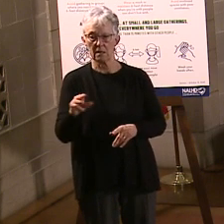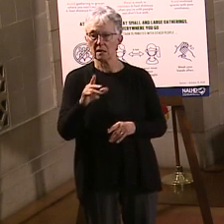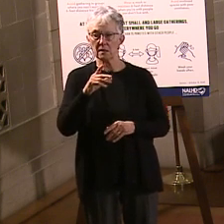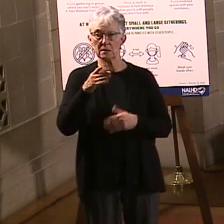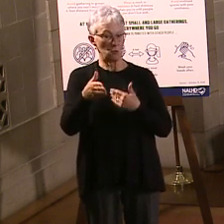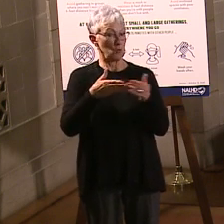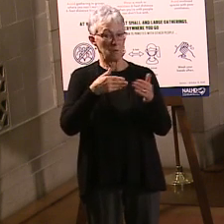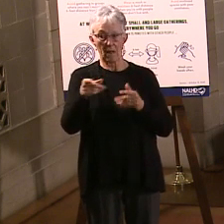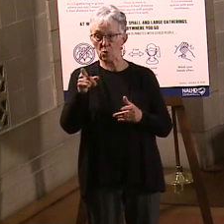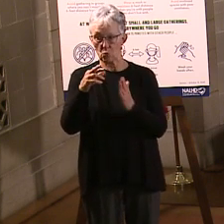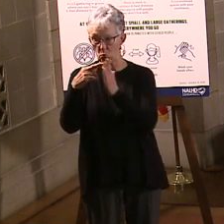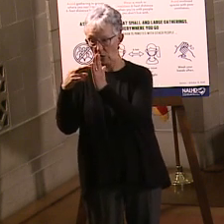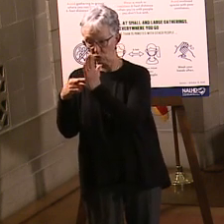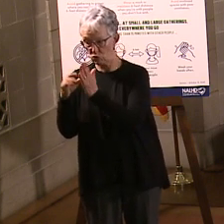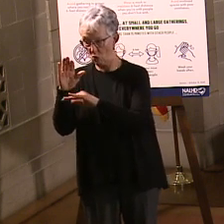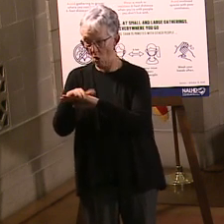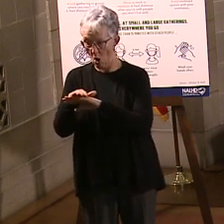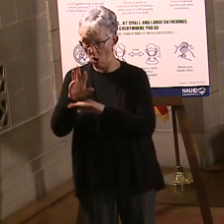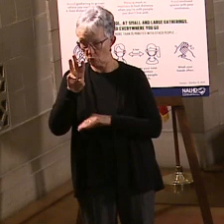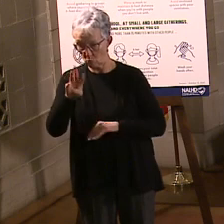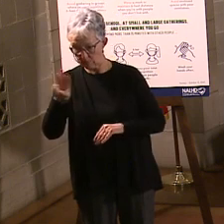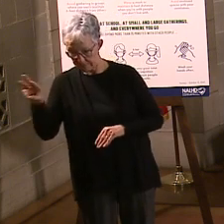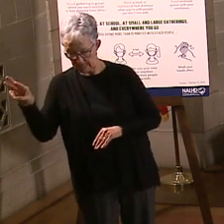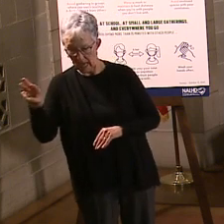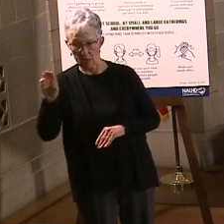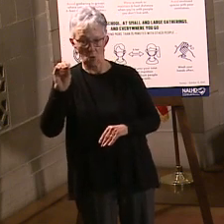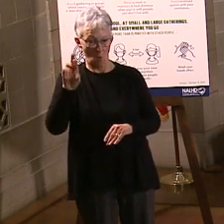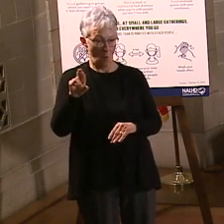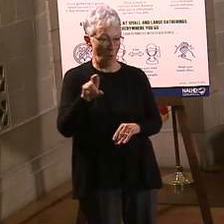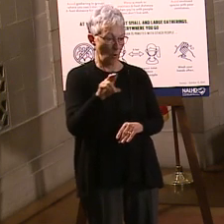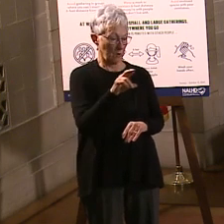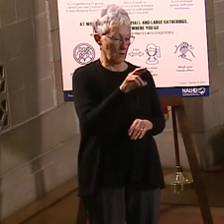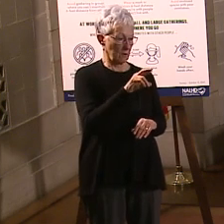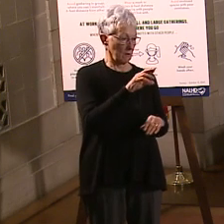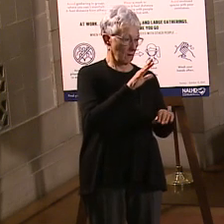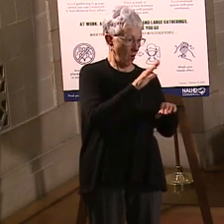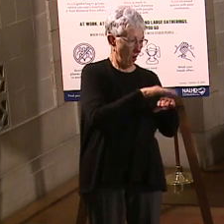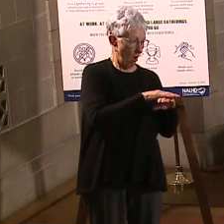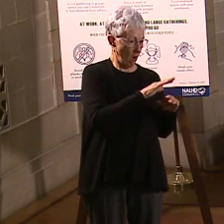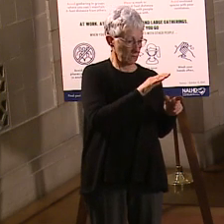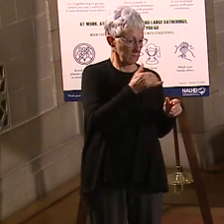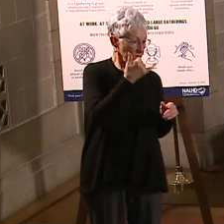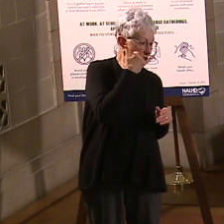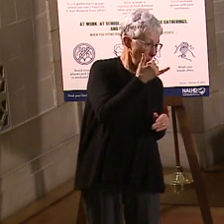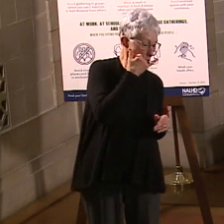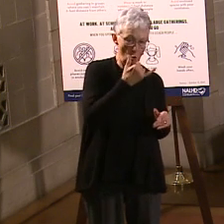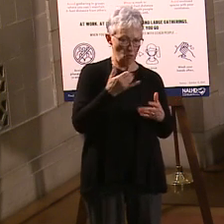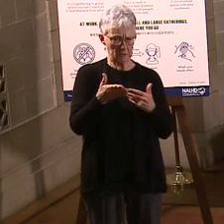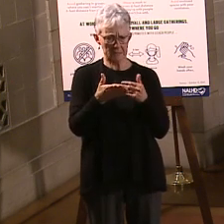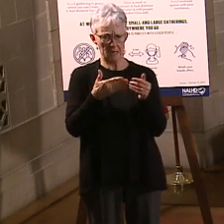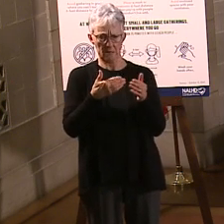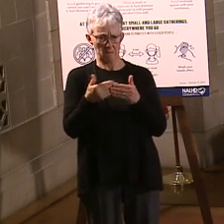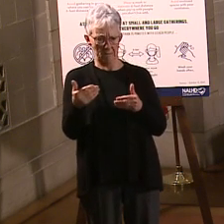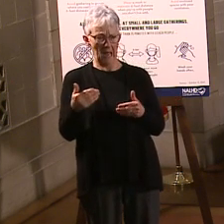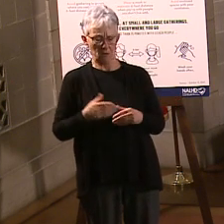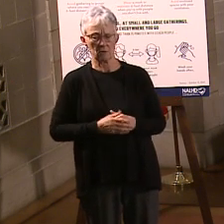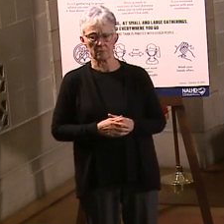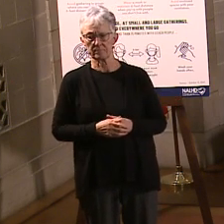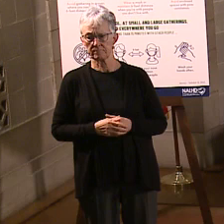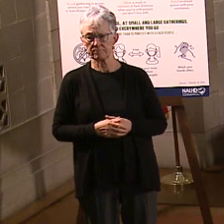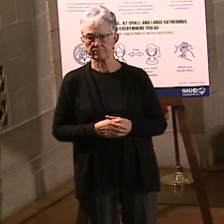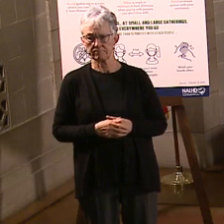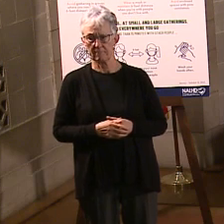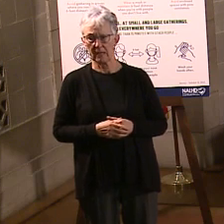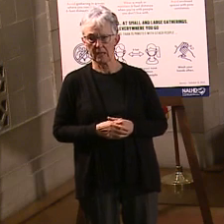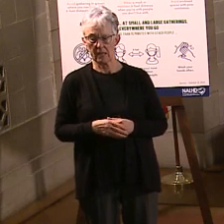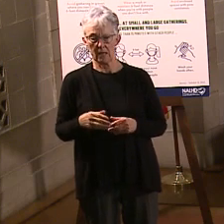about that. But we do expect the Spanish site to be up about mid-February. So that will be a fast follower. We are looking at any other